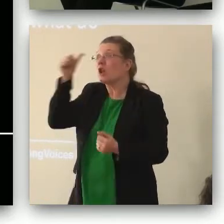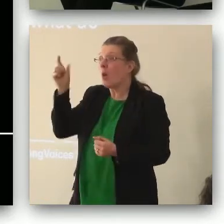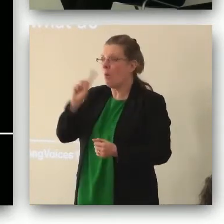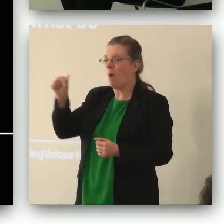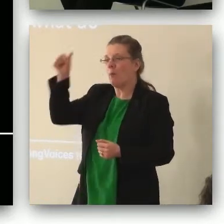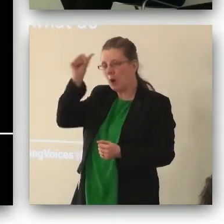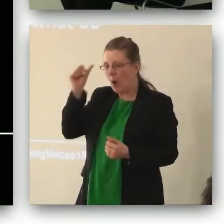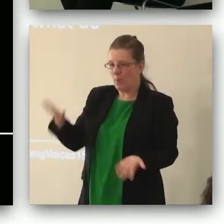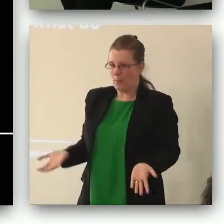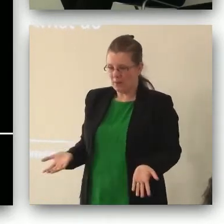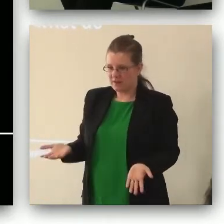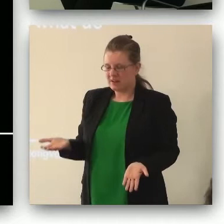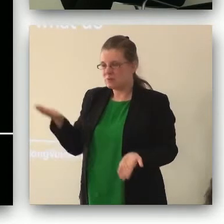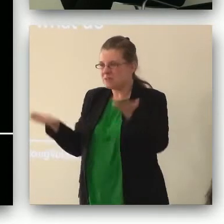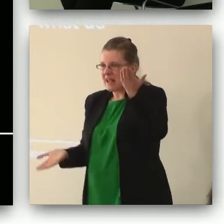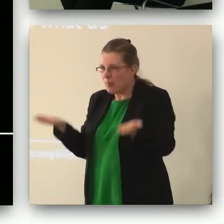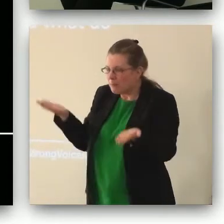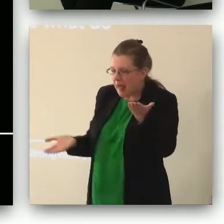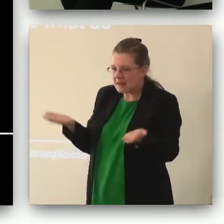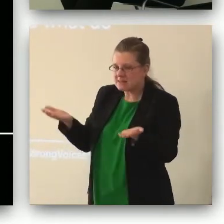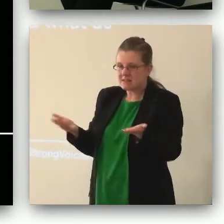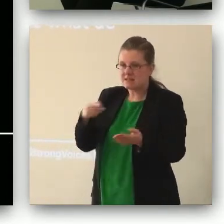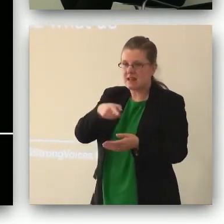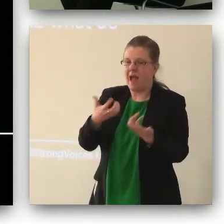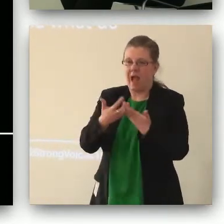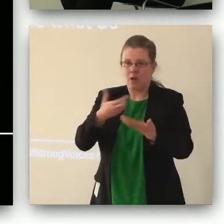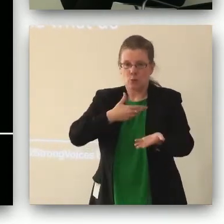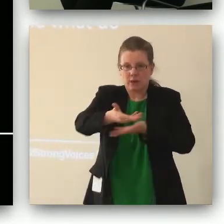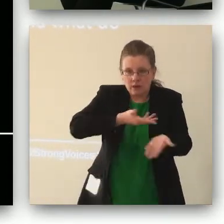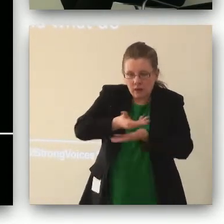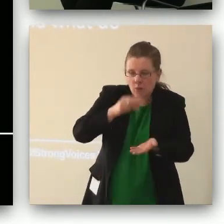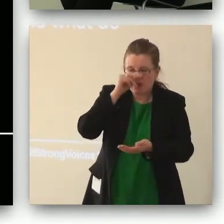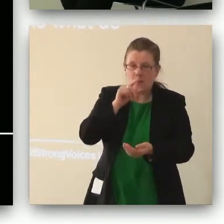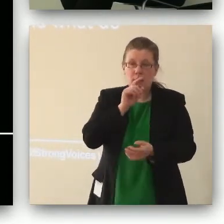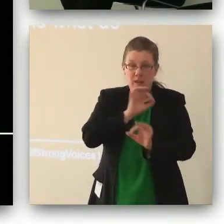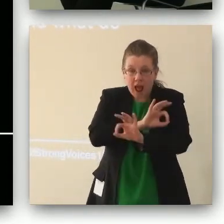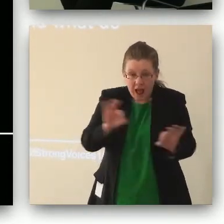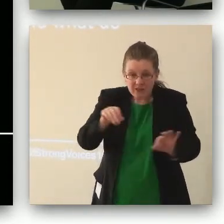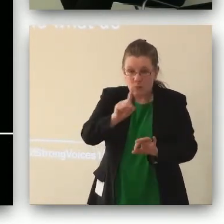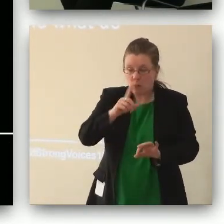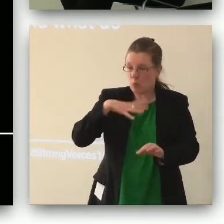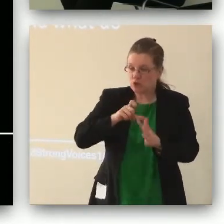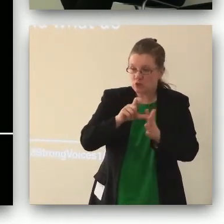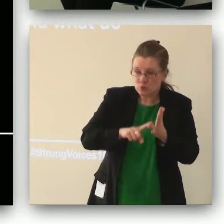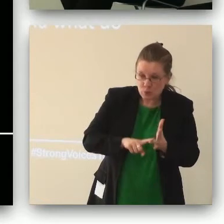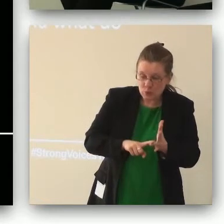so it's that balance of how do we consult young people and ask them what they want to do without